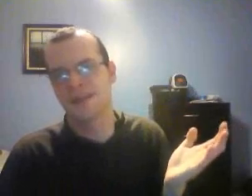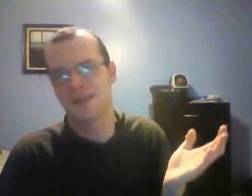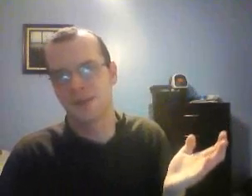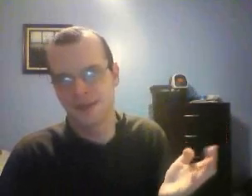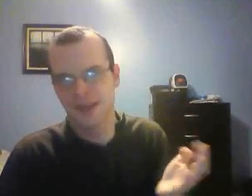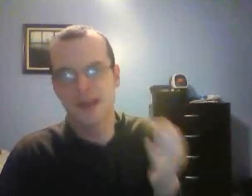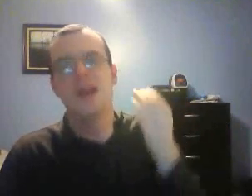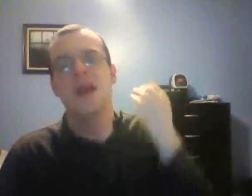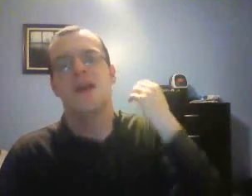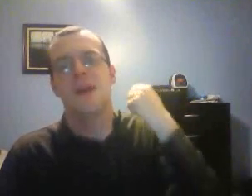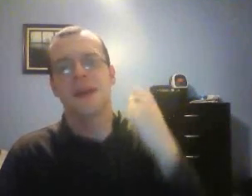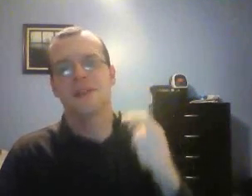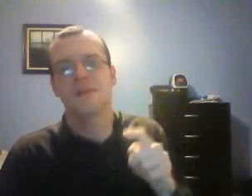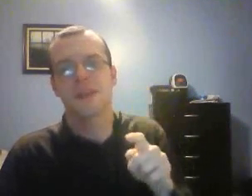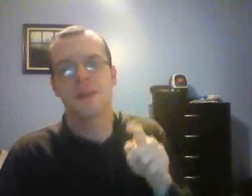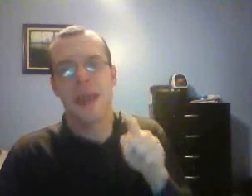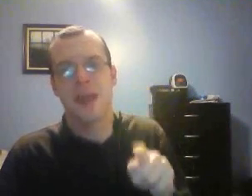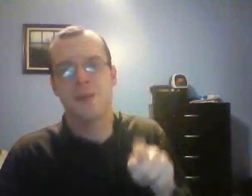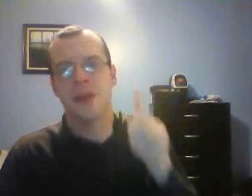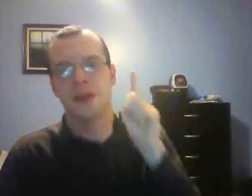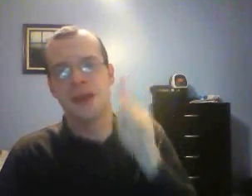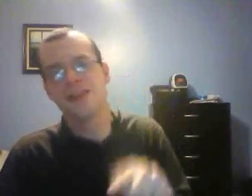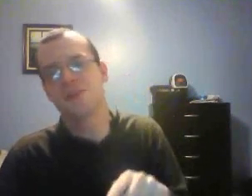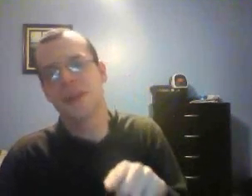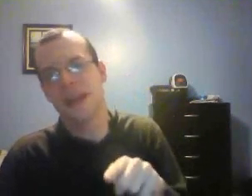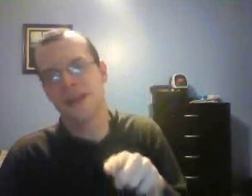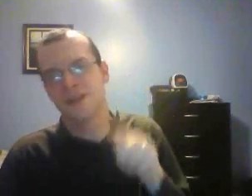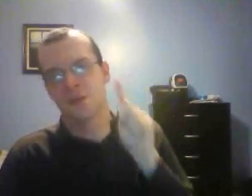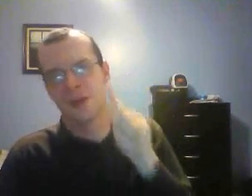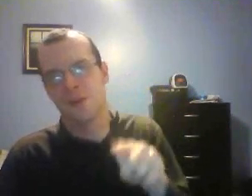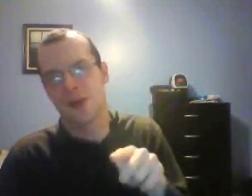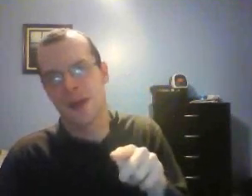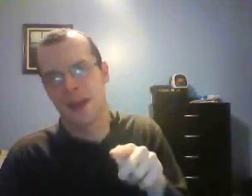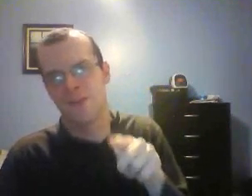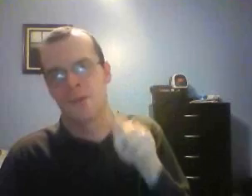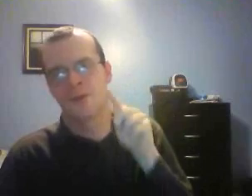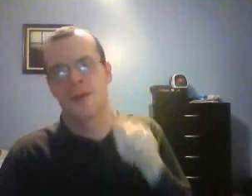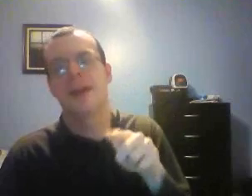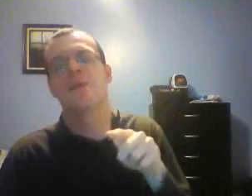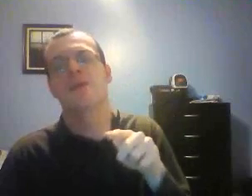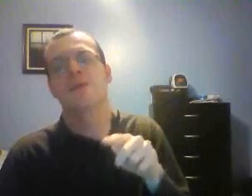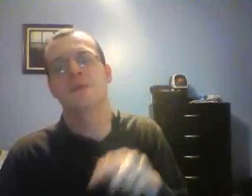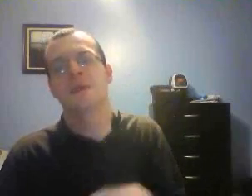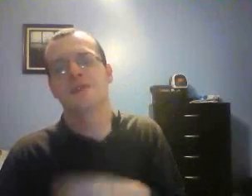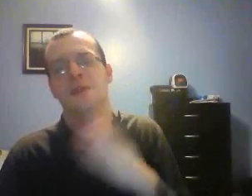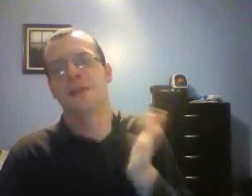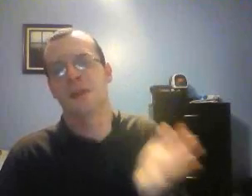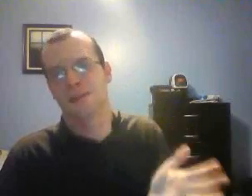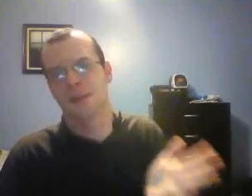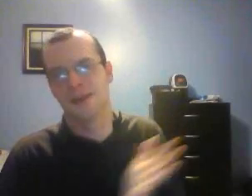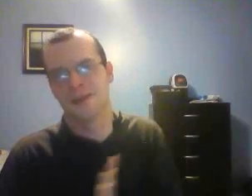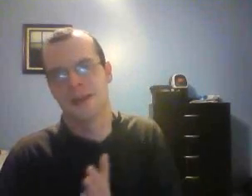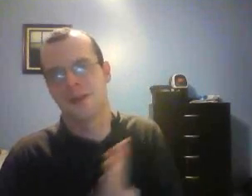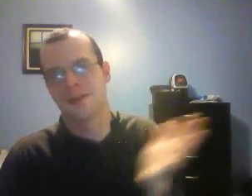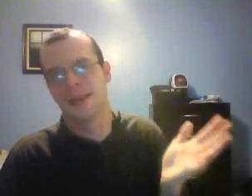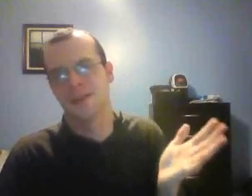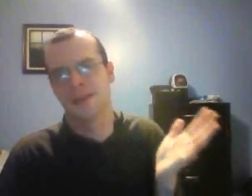series? A lot of stuff's going to be happening. Nigel McGinnis. Really proud of him for signing with WWE. Joining the likes of Austin Aries and AJ